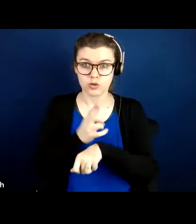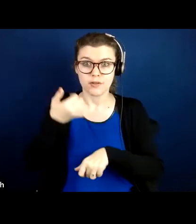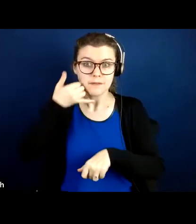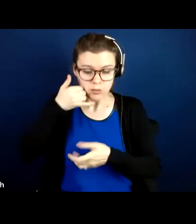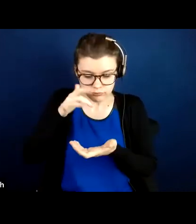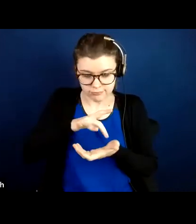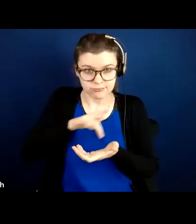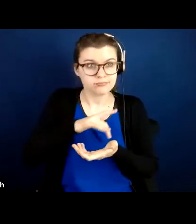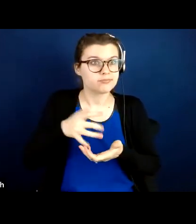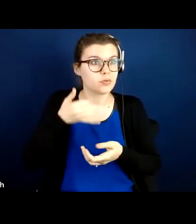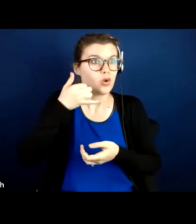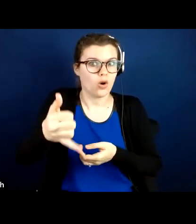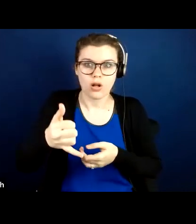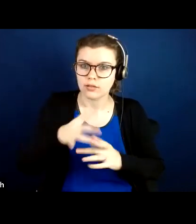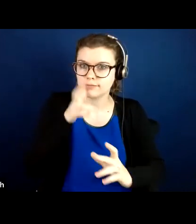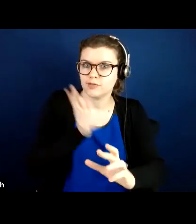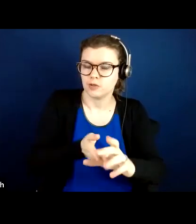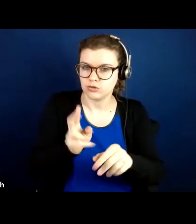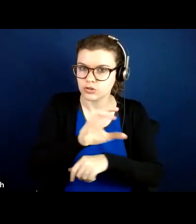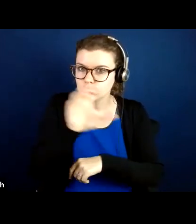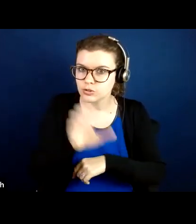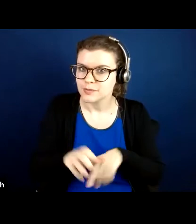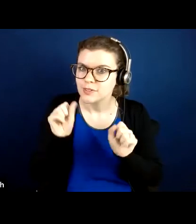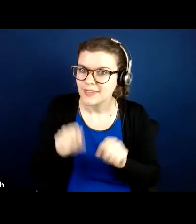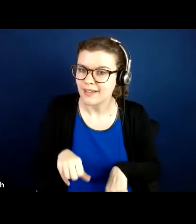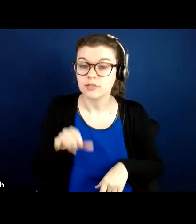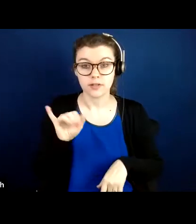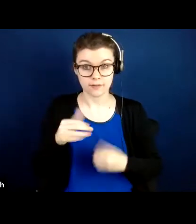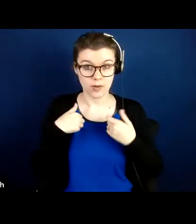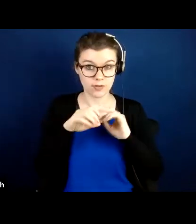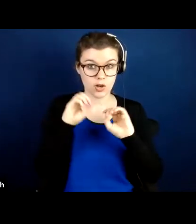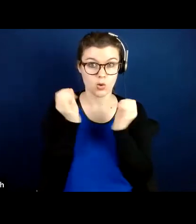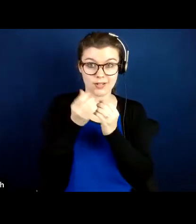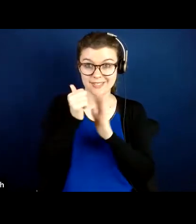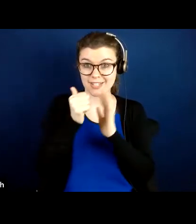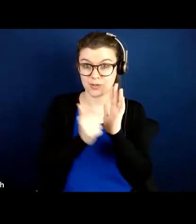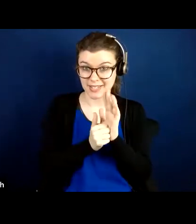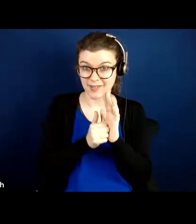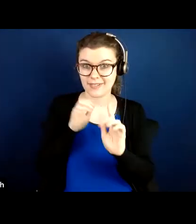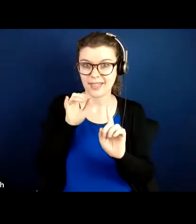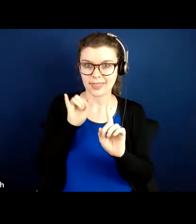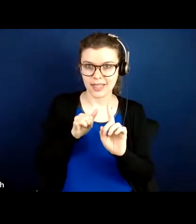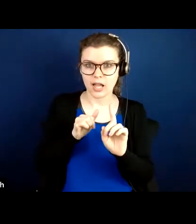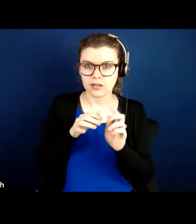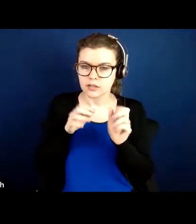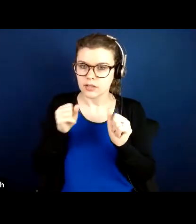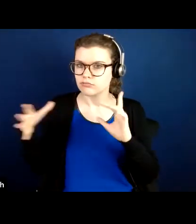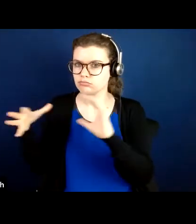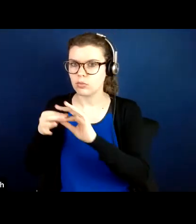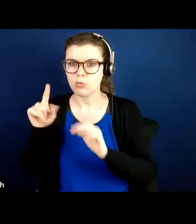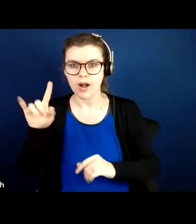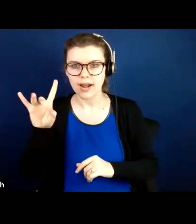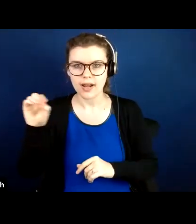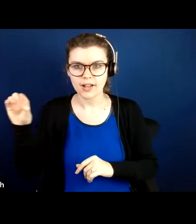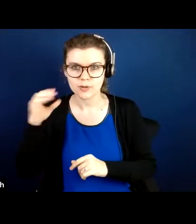And if you're, if you have an organizational account on Zoom, that landline can even be connected to an 800 number. So